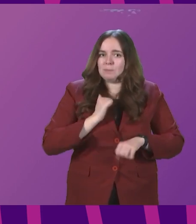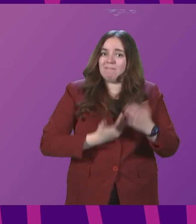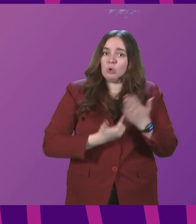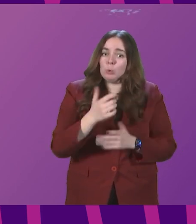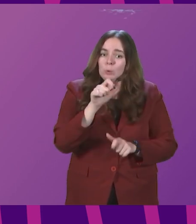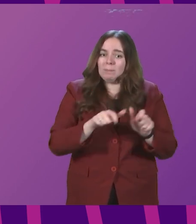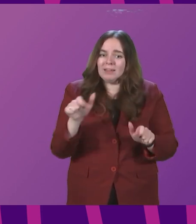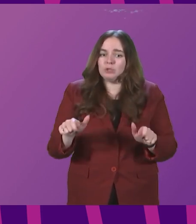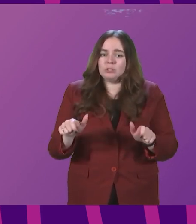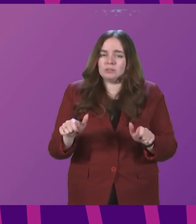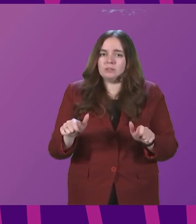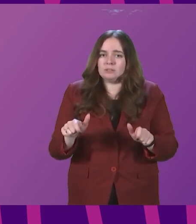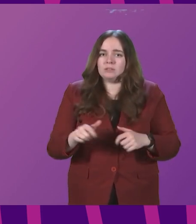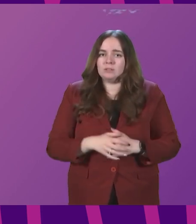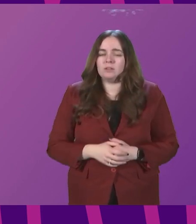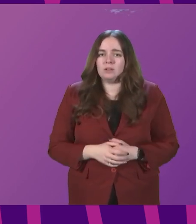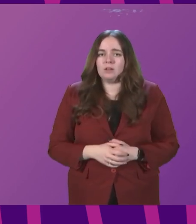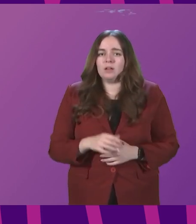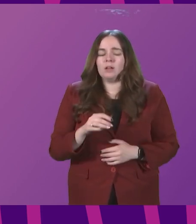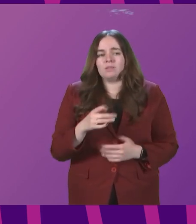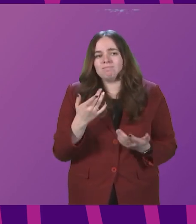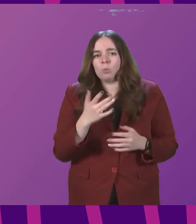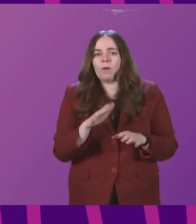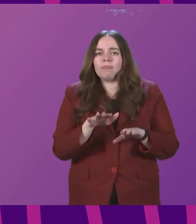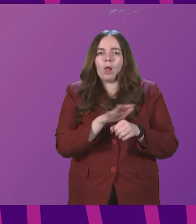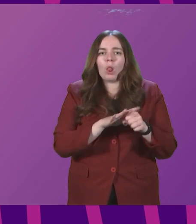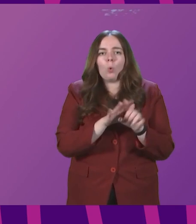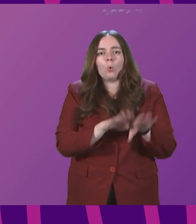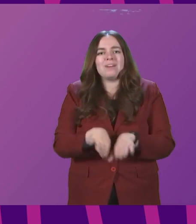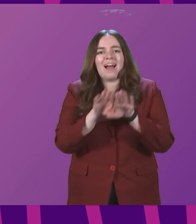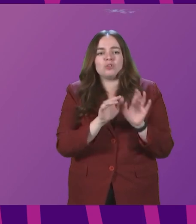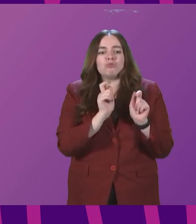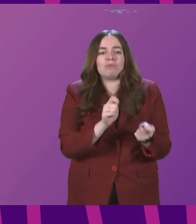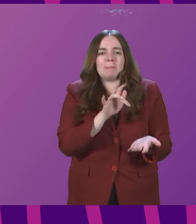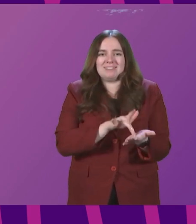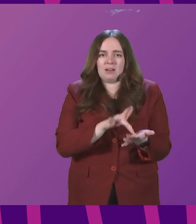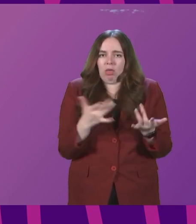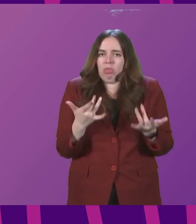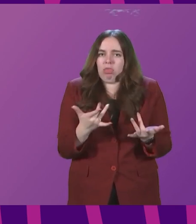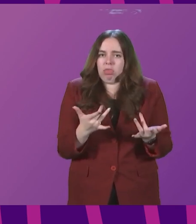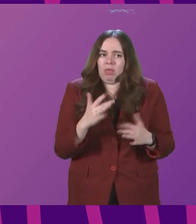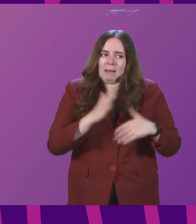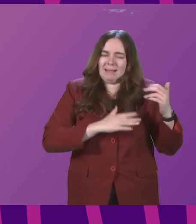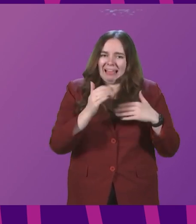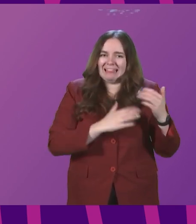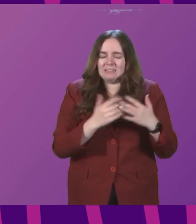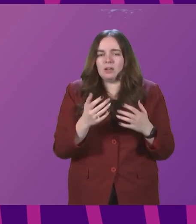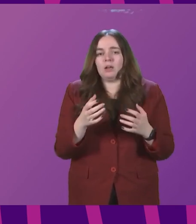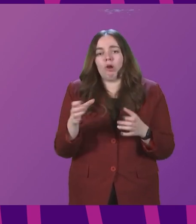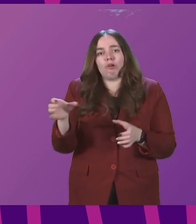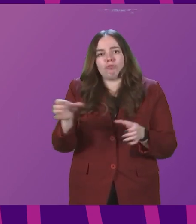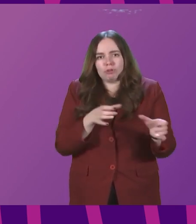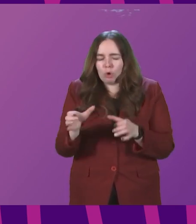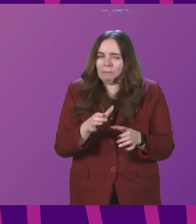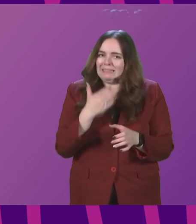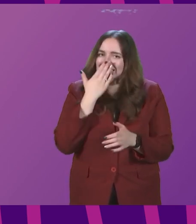of six years. First Minister, with the local national treatment centre not yet built, staff recruitment looking increasingly